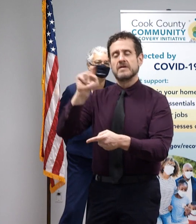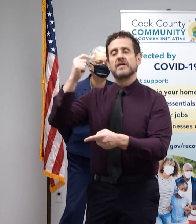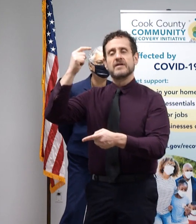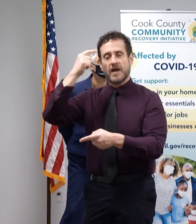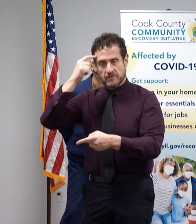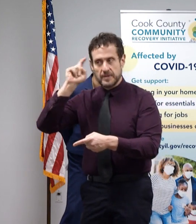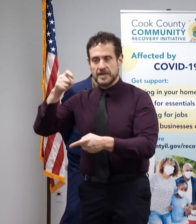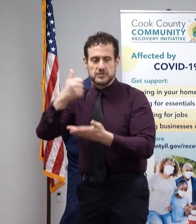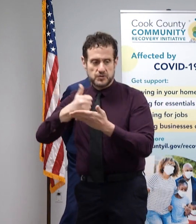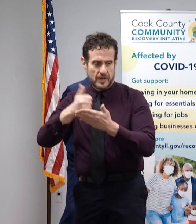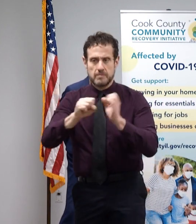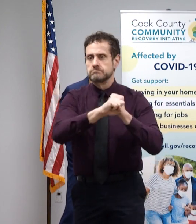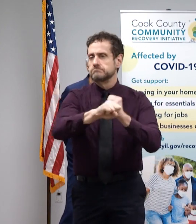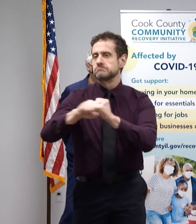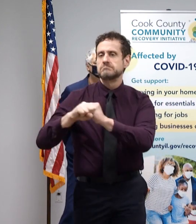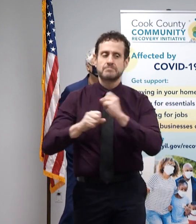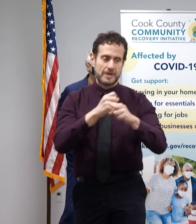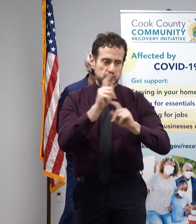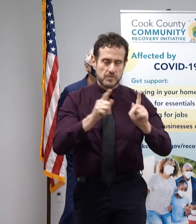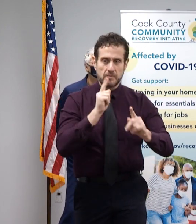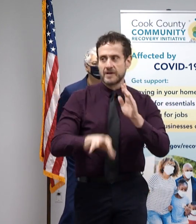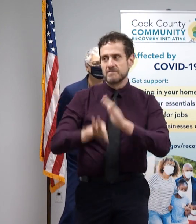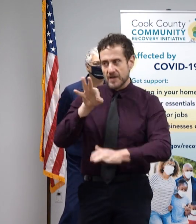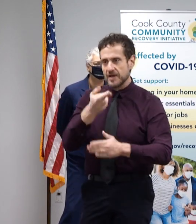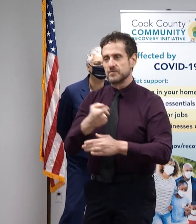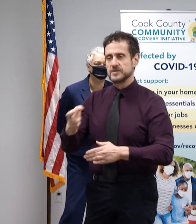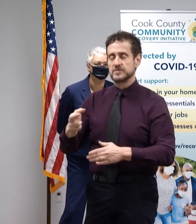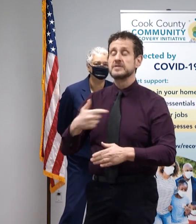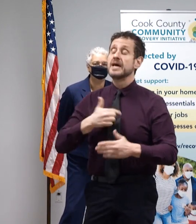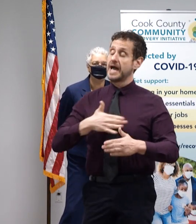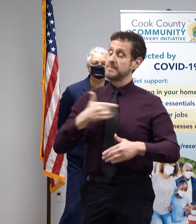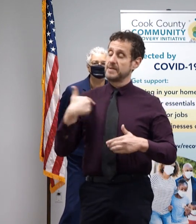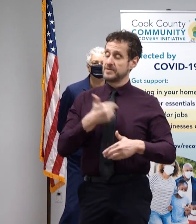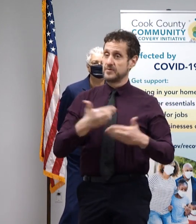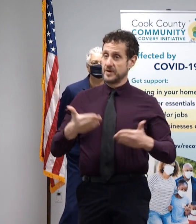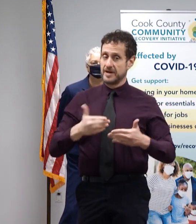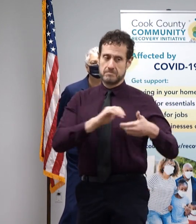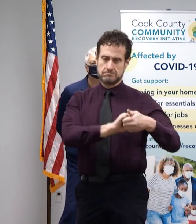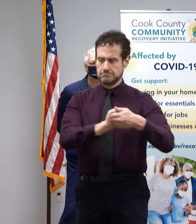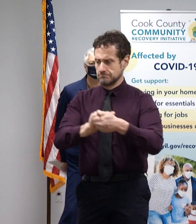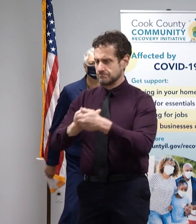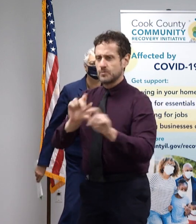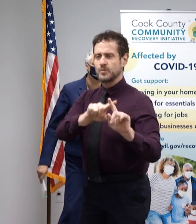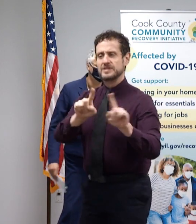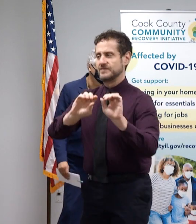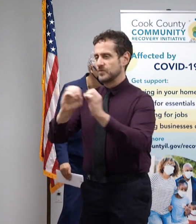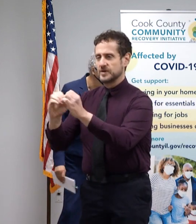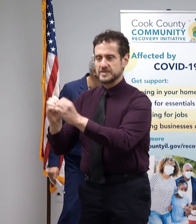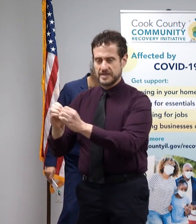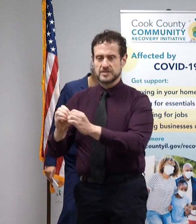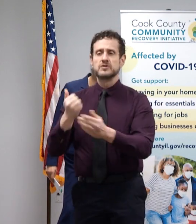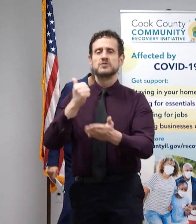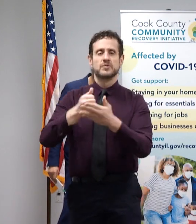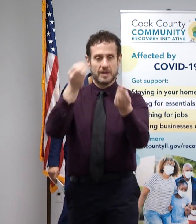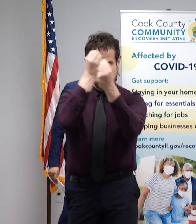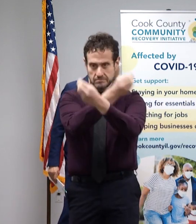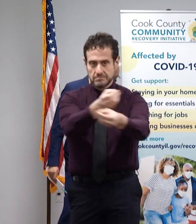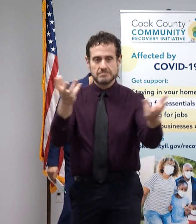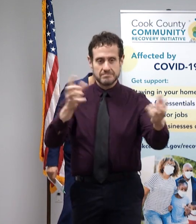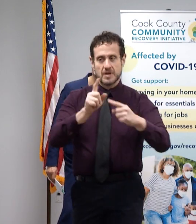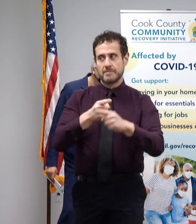needs to play. So I'm glad that we're here in partnership with these organizations to inform individuals of these resources.